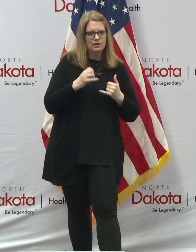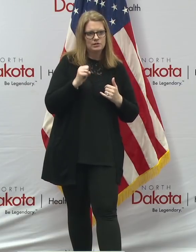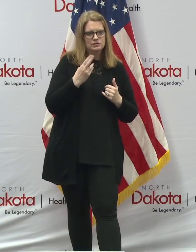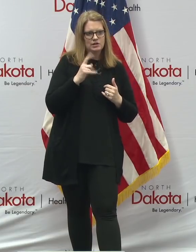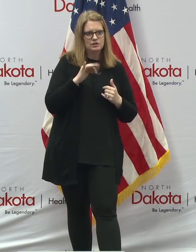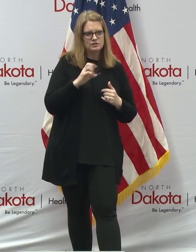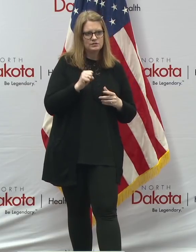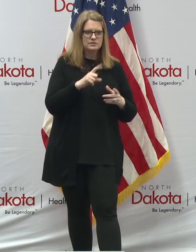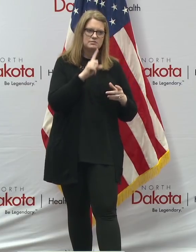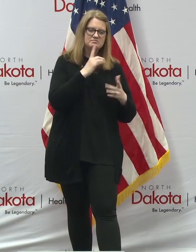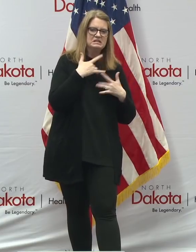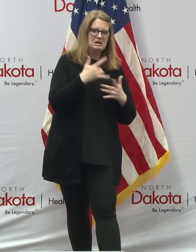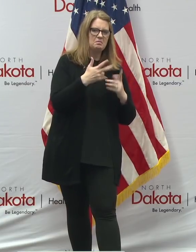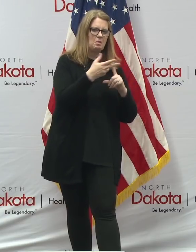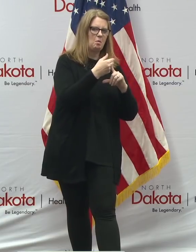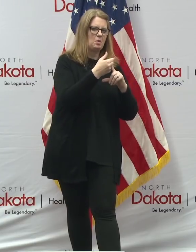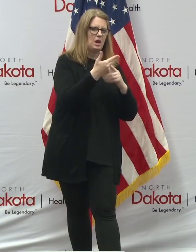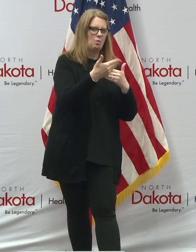hotel rooms, basically. Correct.